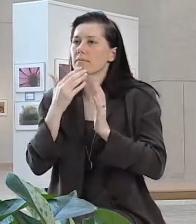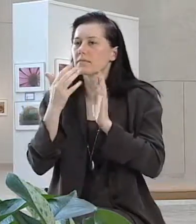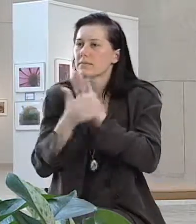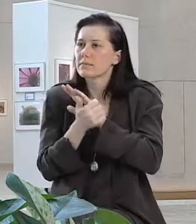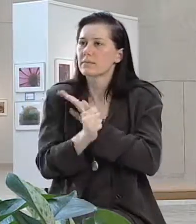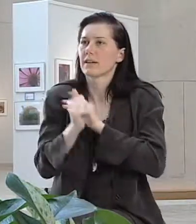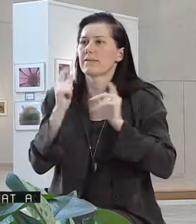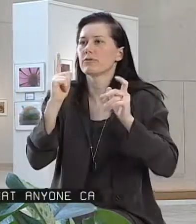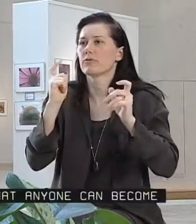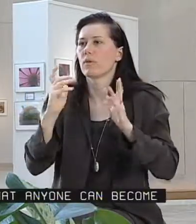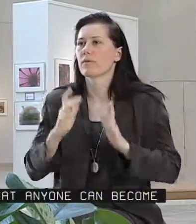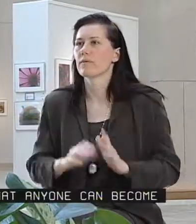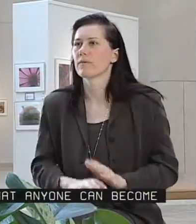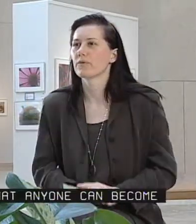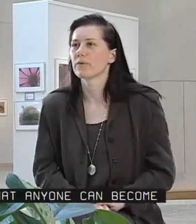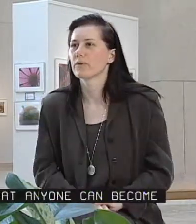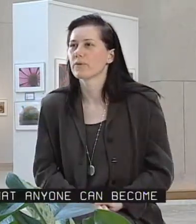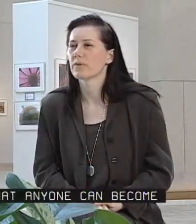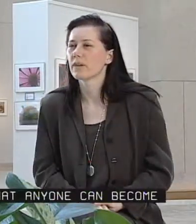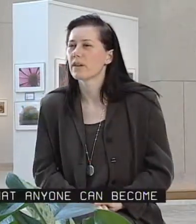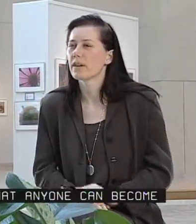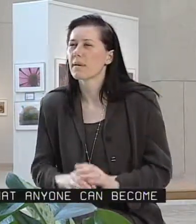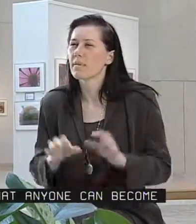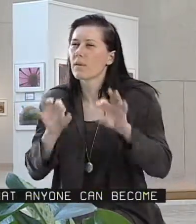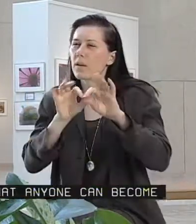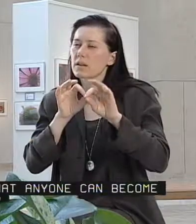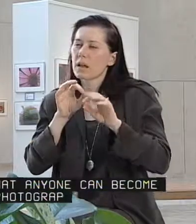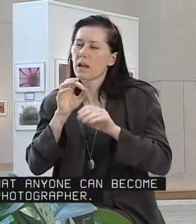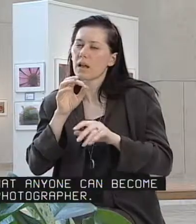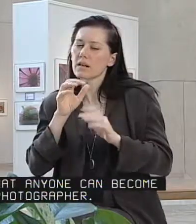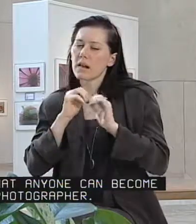I think that anyone can become an adept photographer.